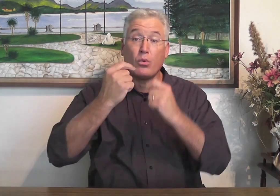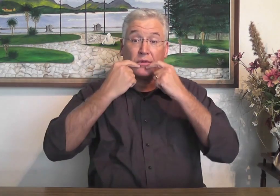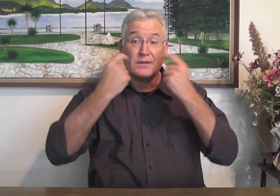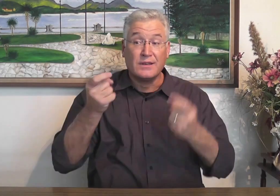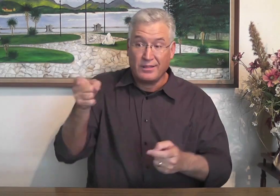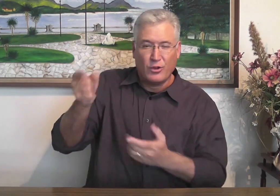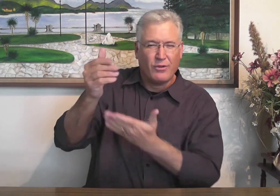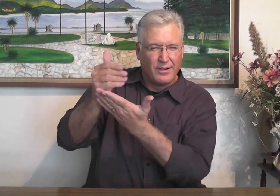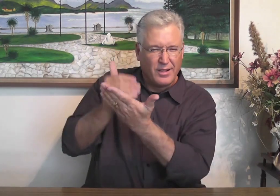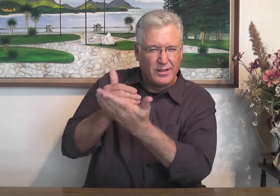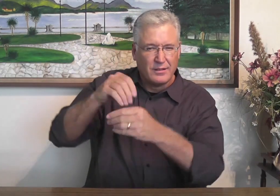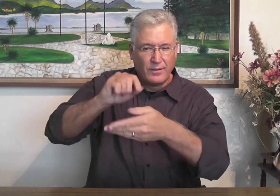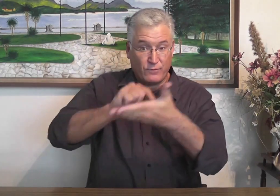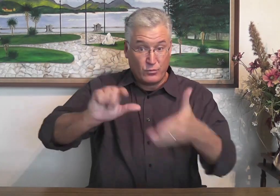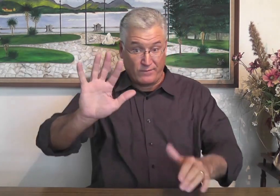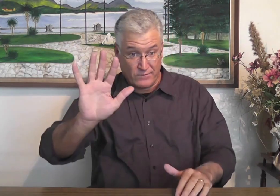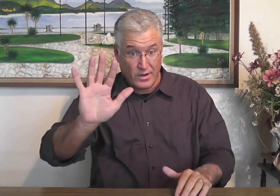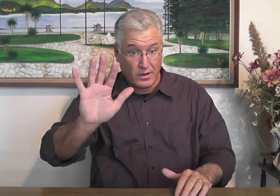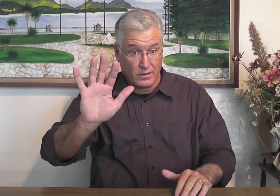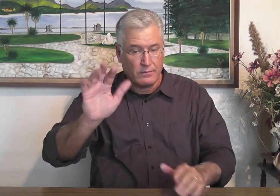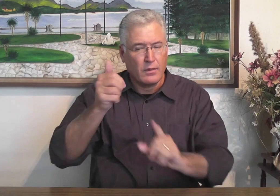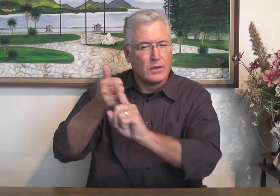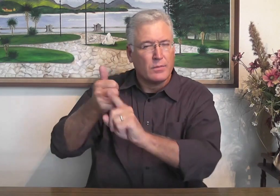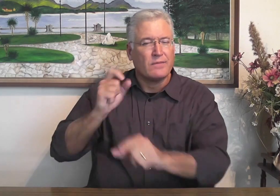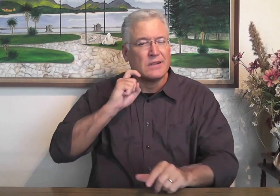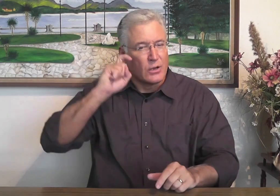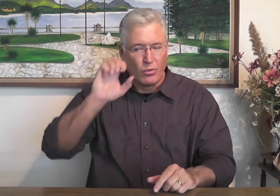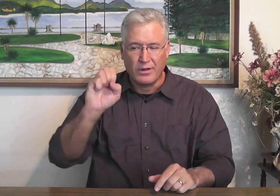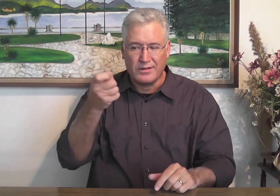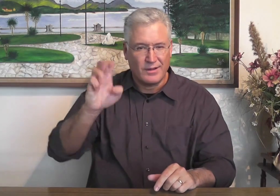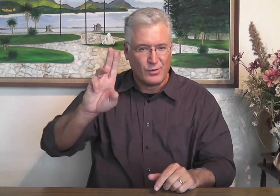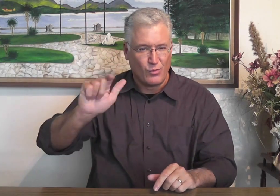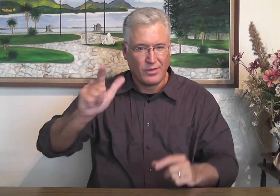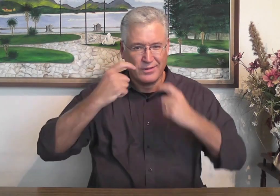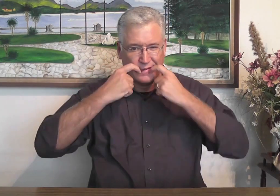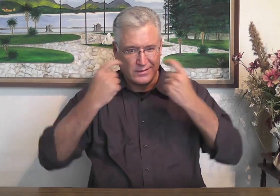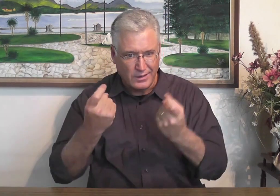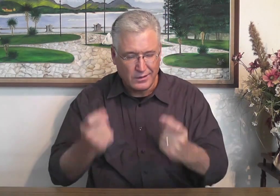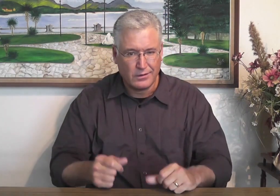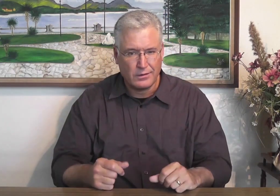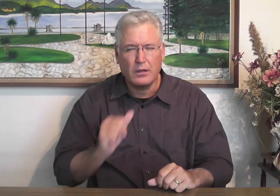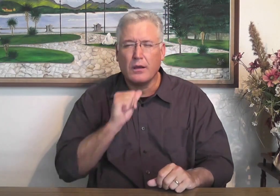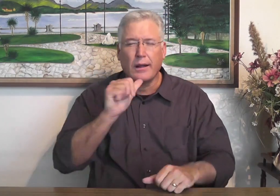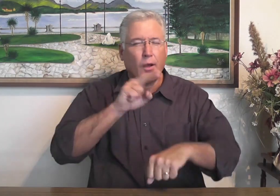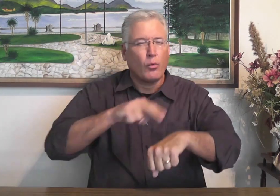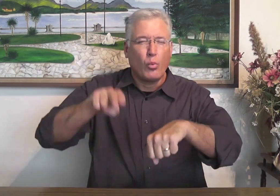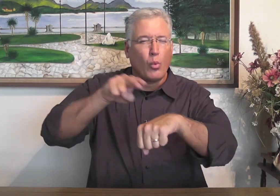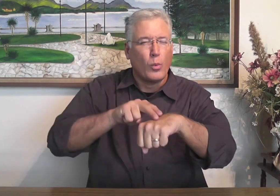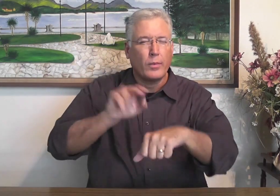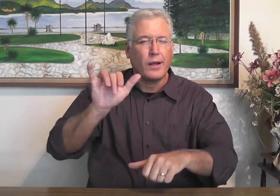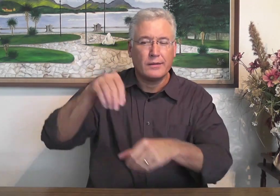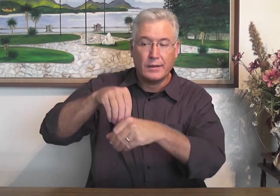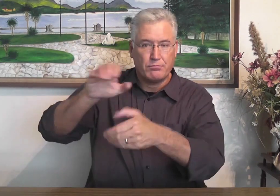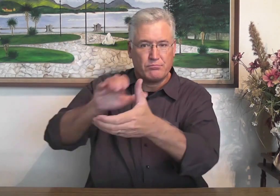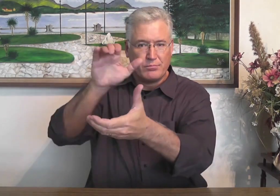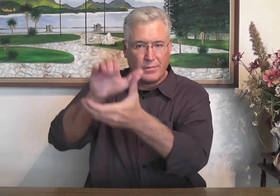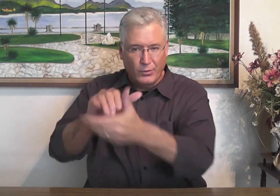no. It does have five sins that we struggle with. One is sexual sin. We're not talking about